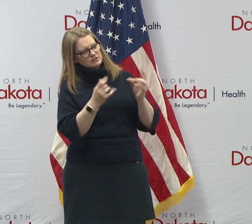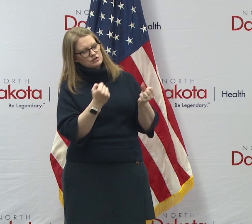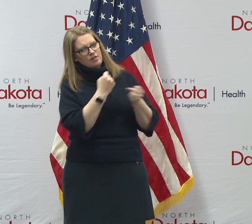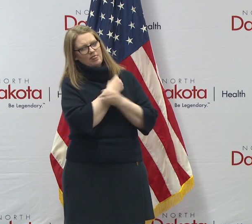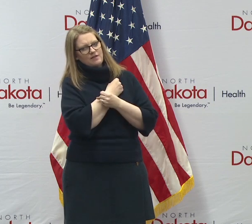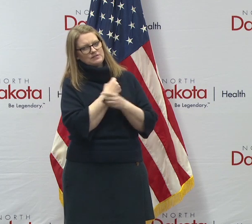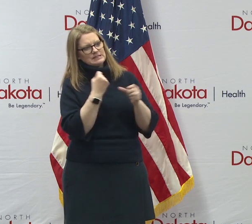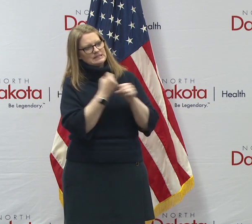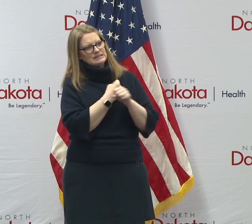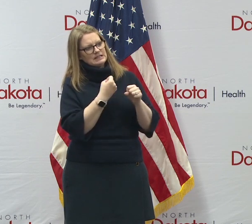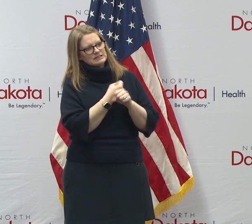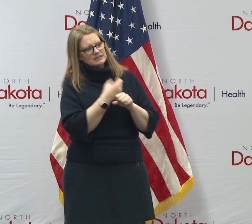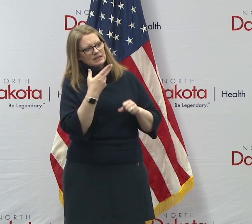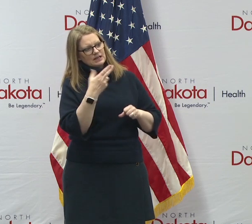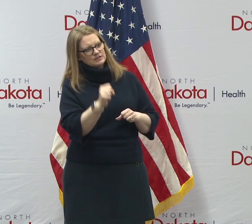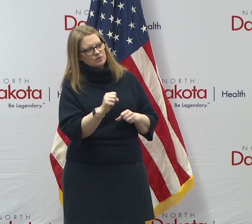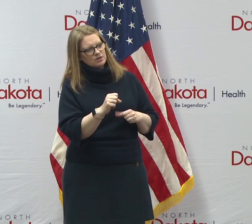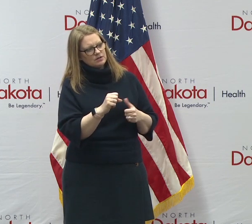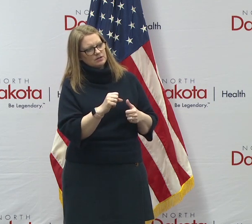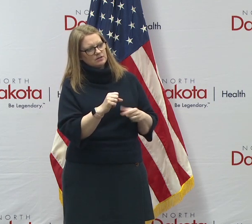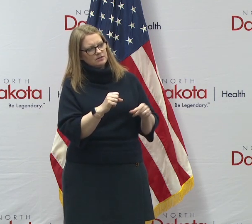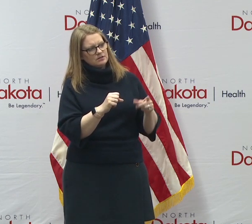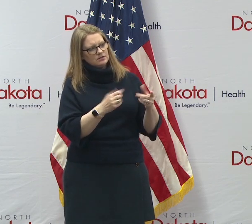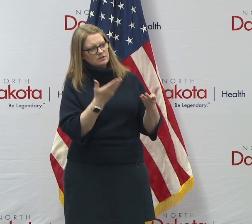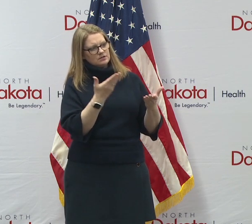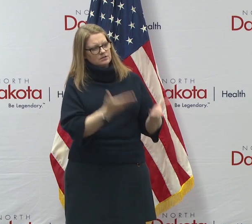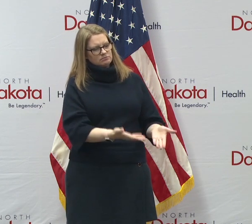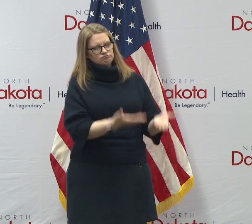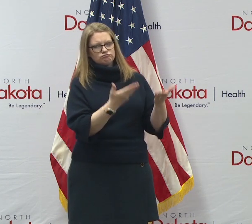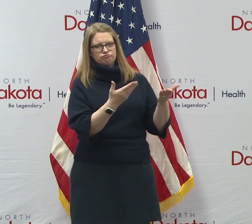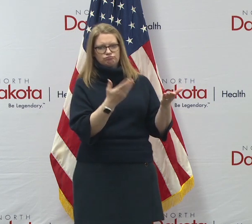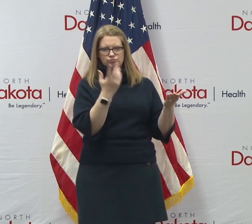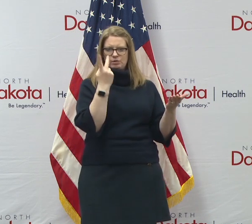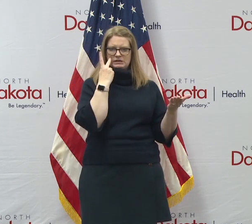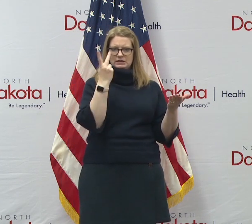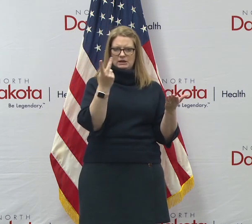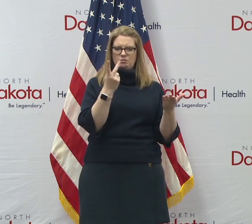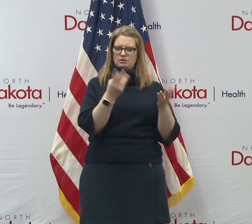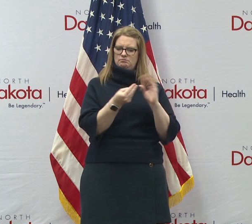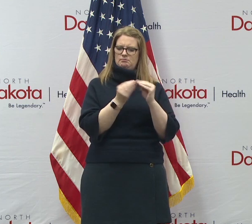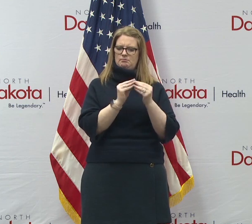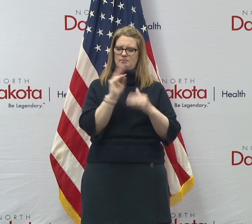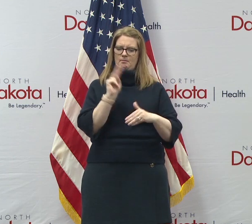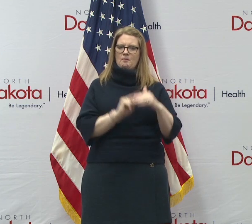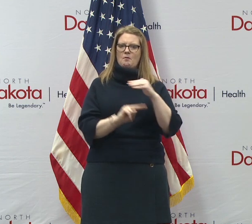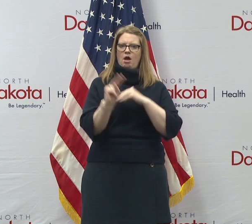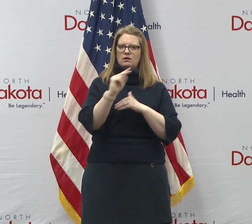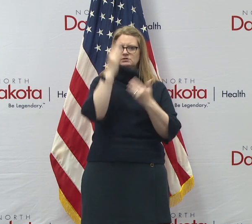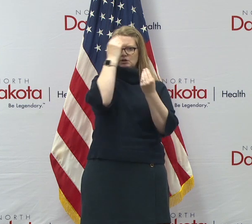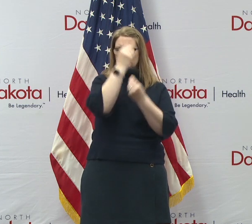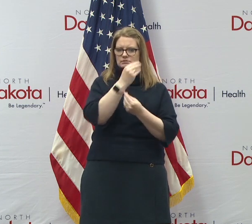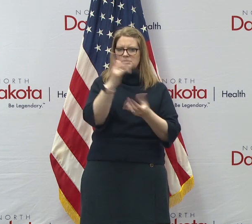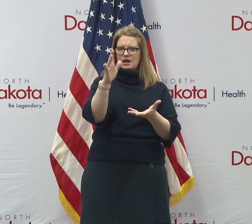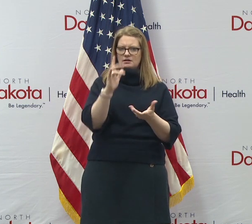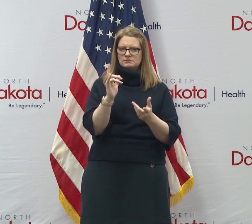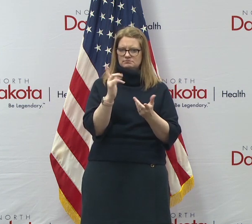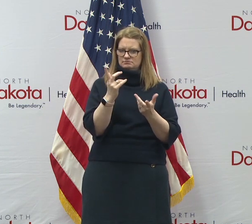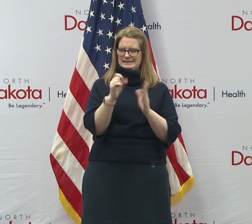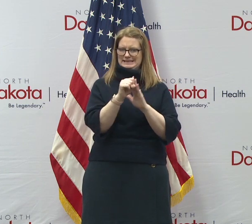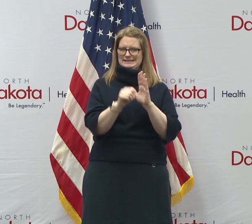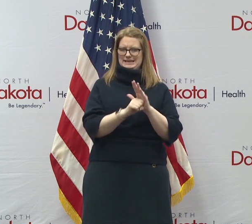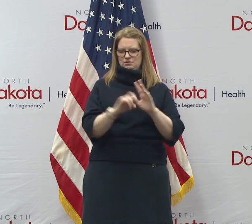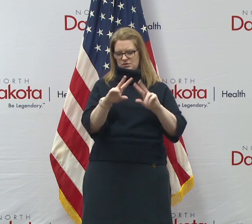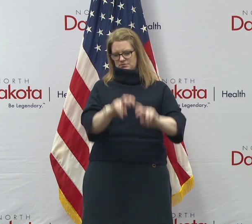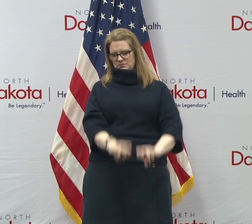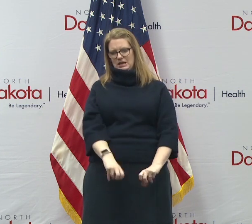statistics in high school. If you weren't the governor, wouldn't you be interested in seeing what kind of models or what kind of data the state was making decisions